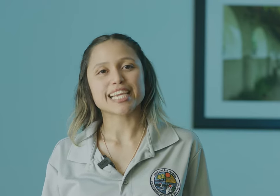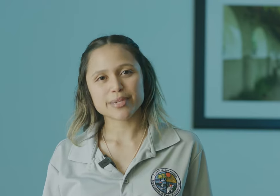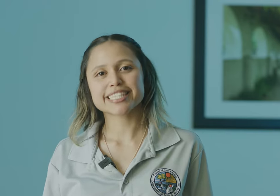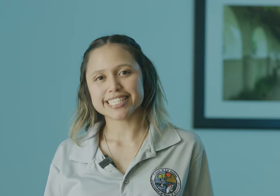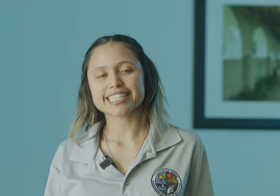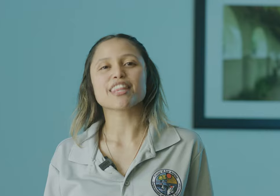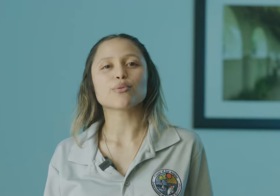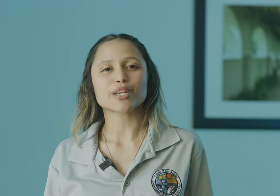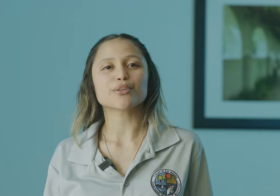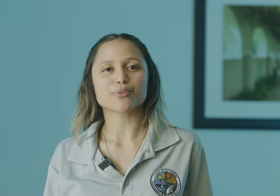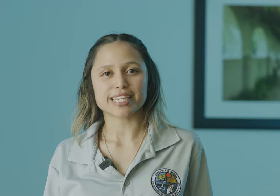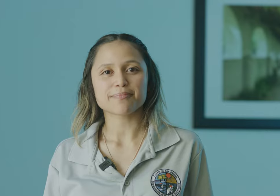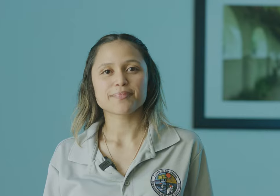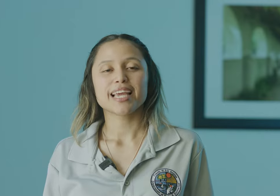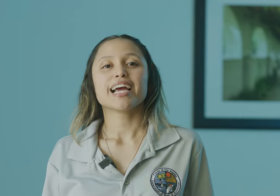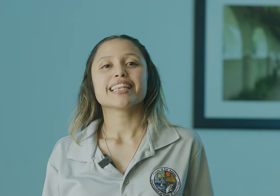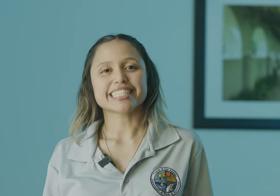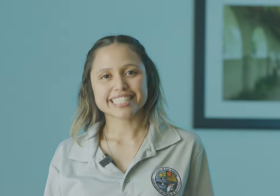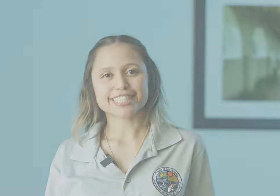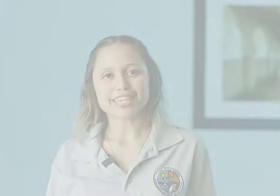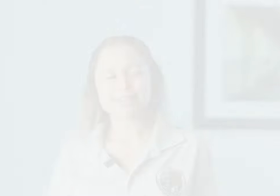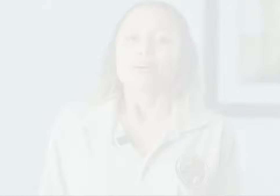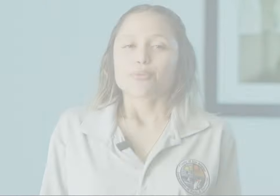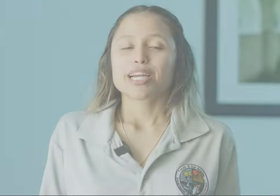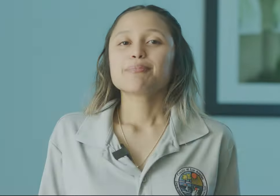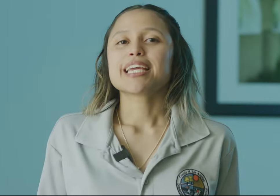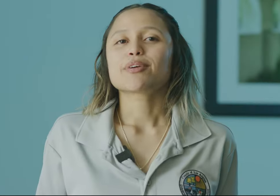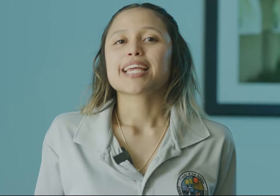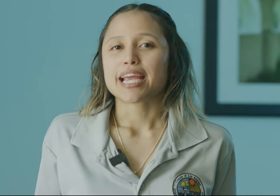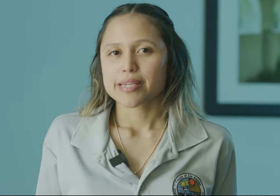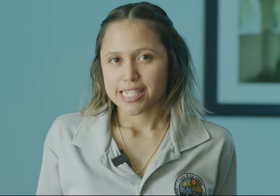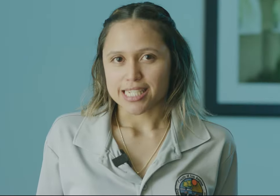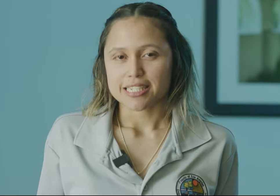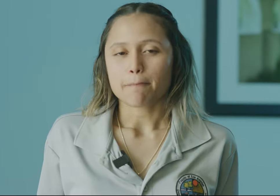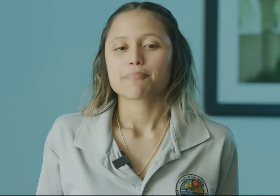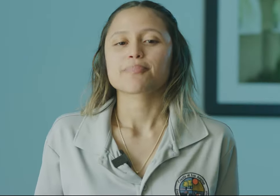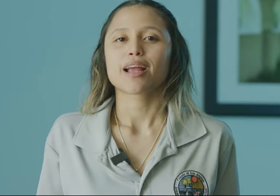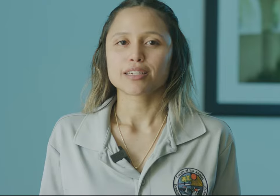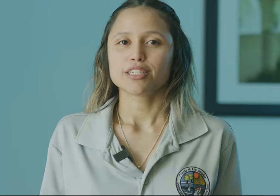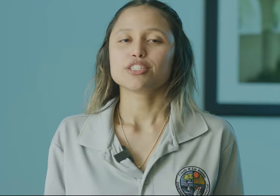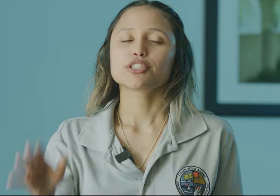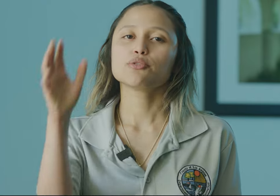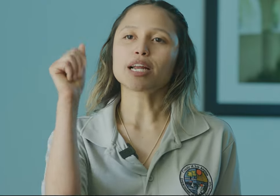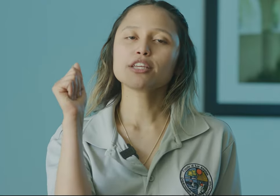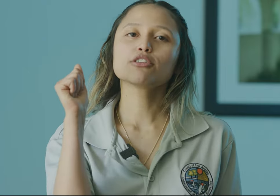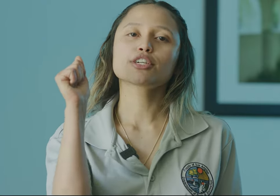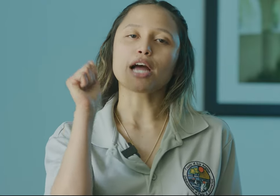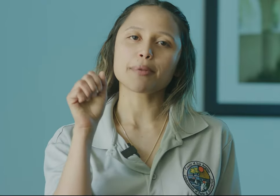ABCs and the 1-2-3. Let's get started. We're going to begin with the ABCs. So you want to use your dominant